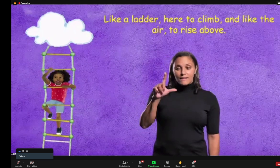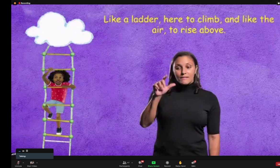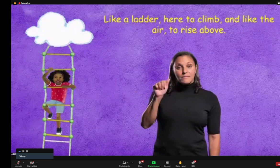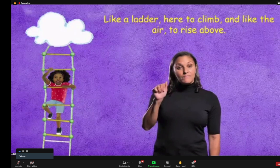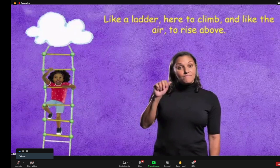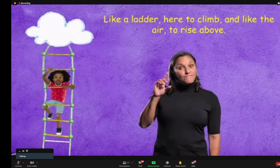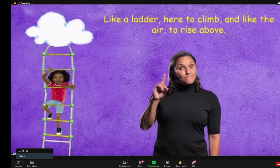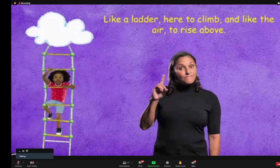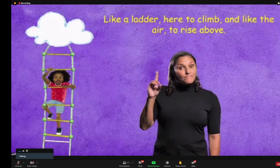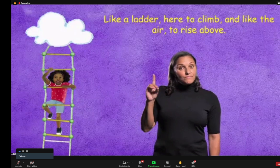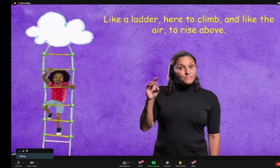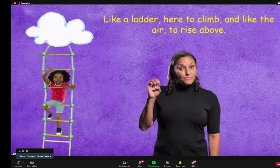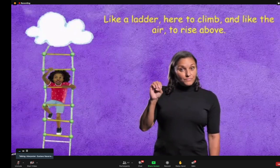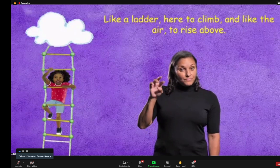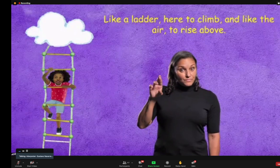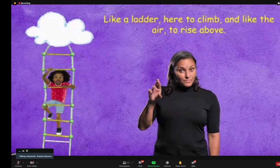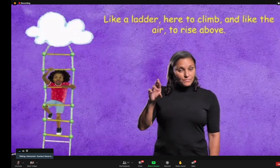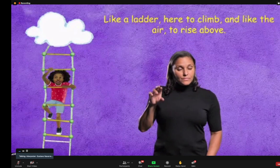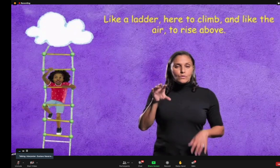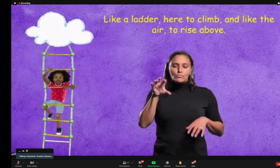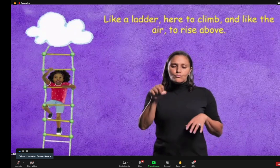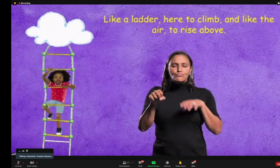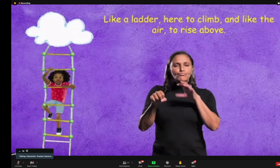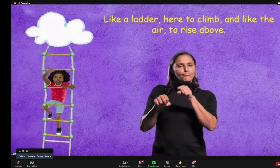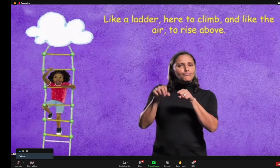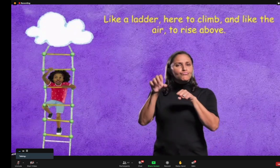Like a ladder, here to climb.